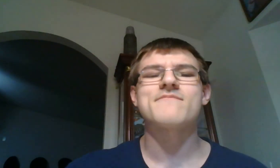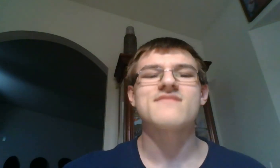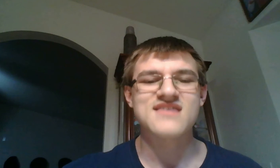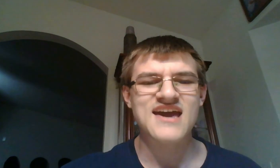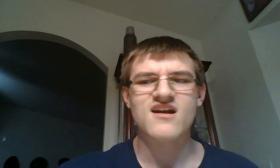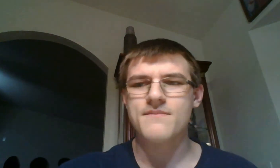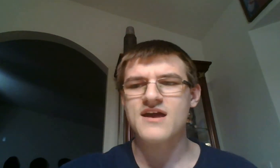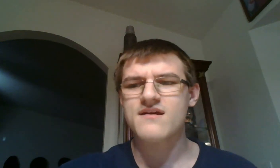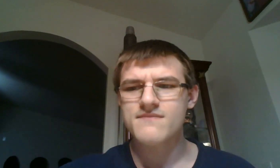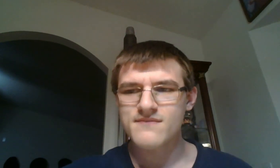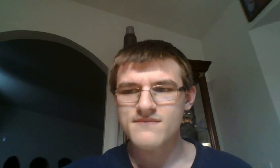Take care, everybody.